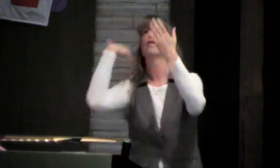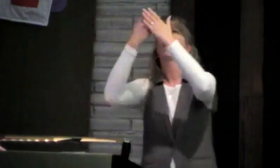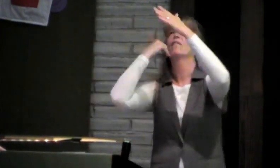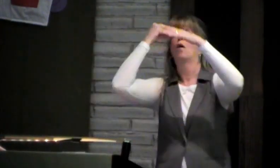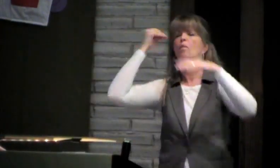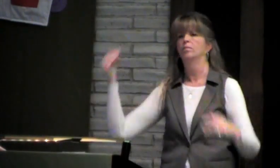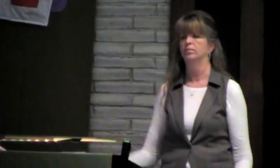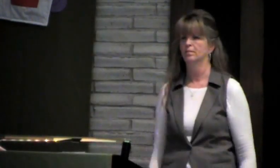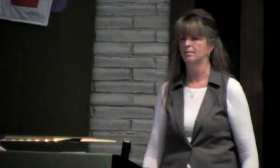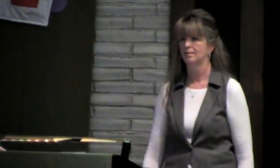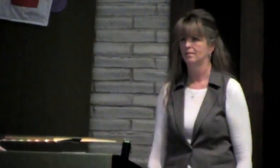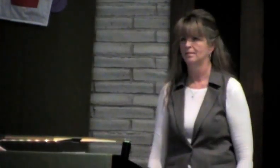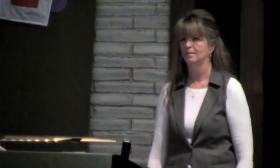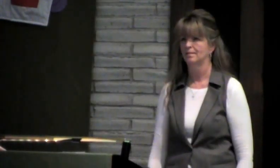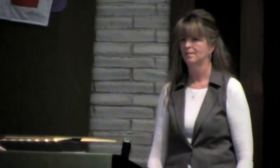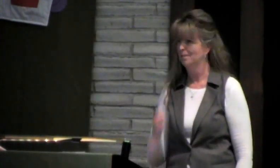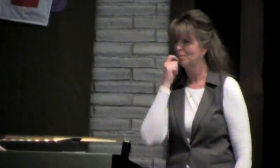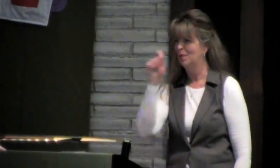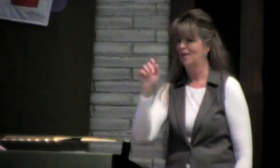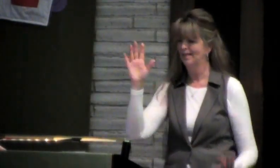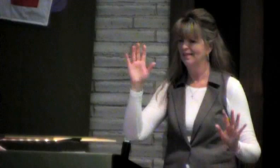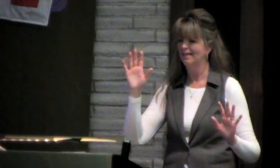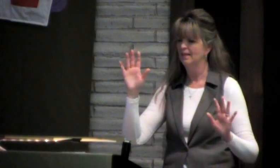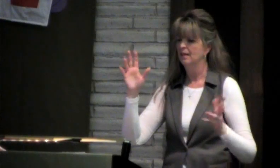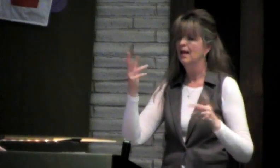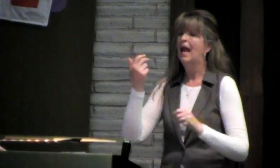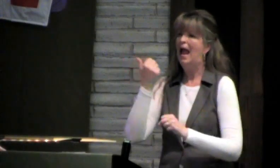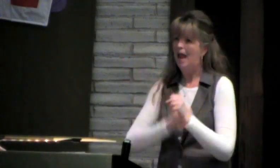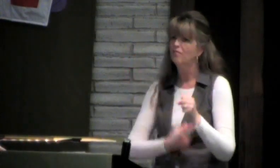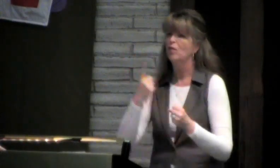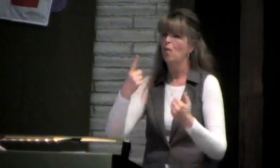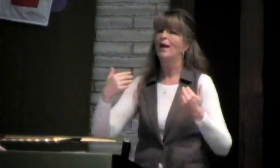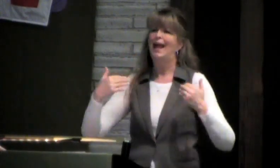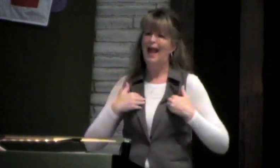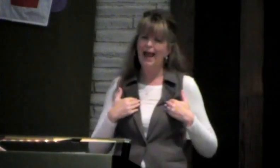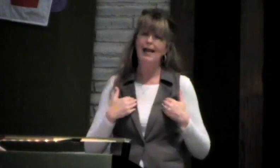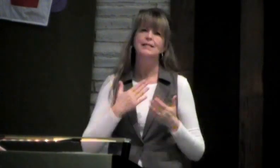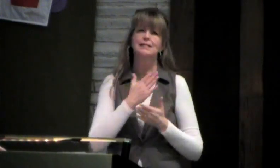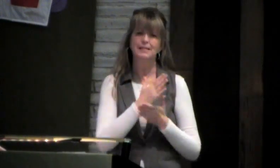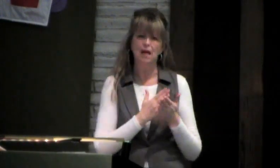working until we arrive at our true home and that's what we have to do.